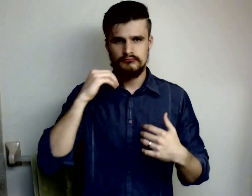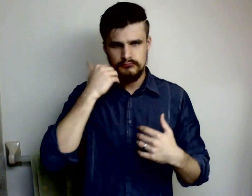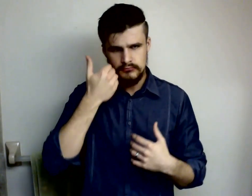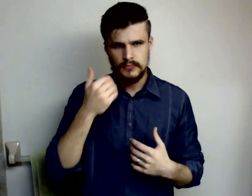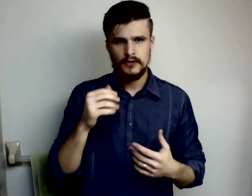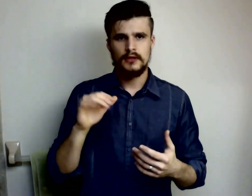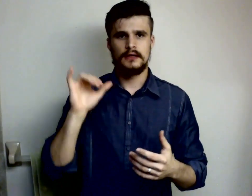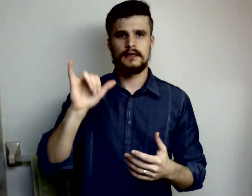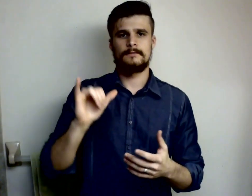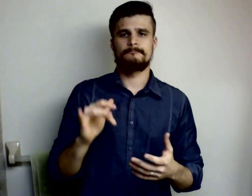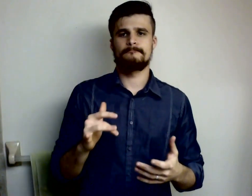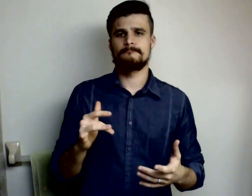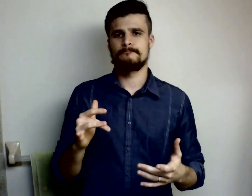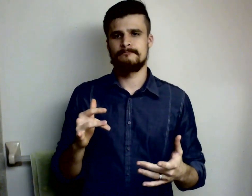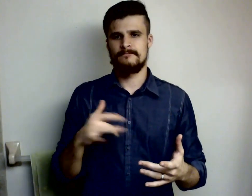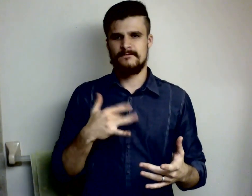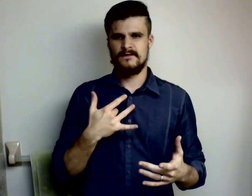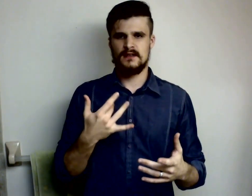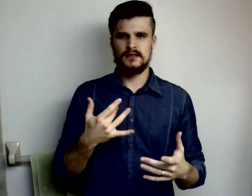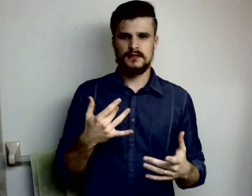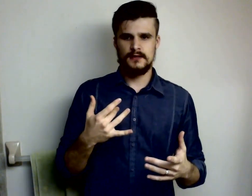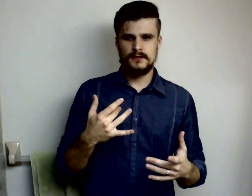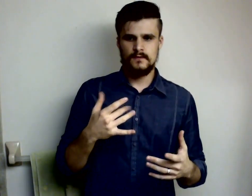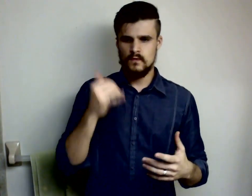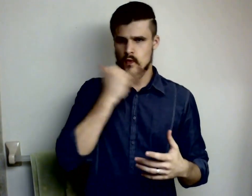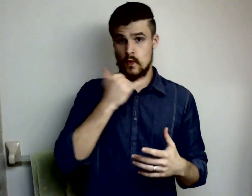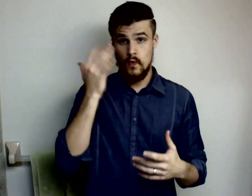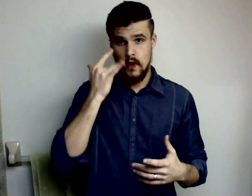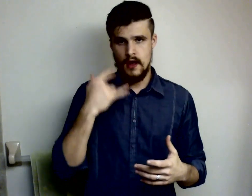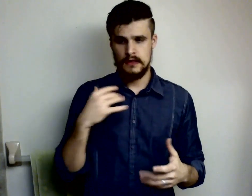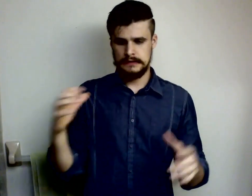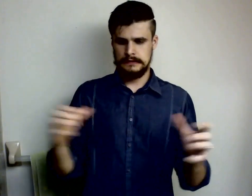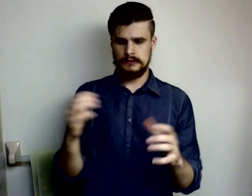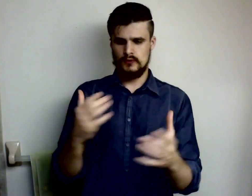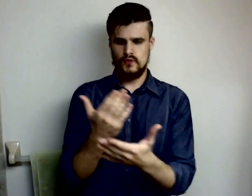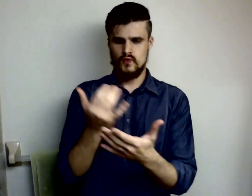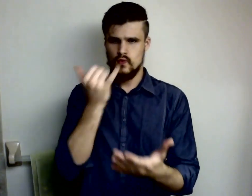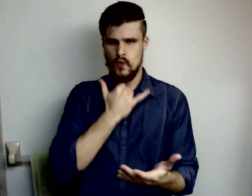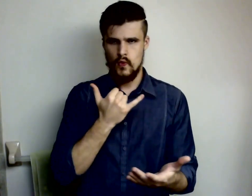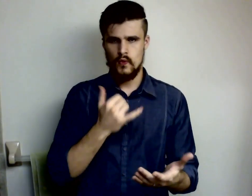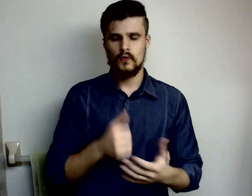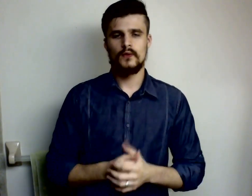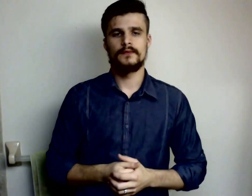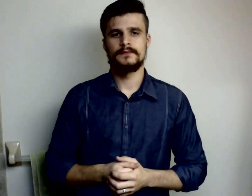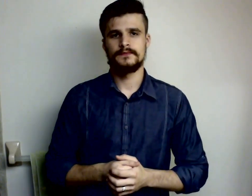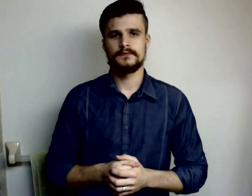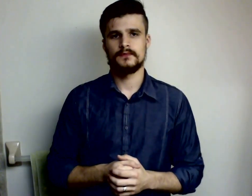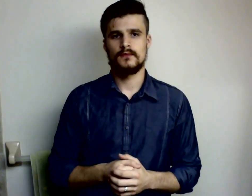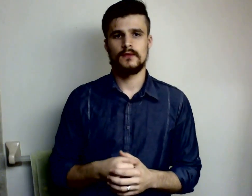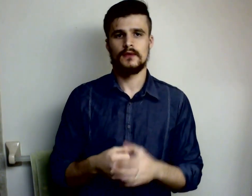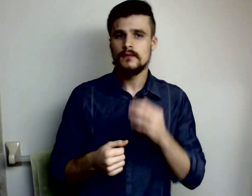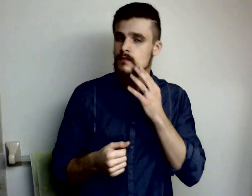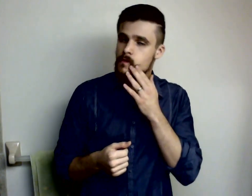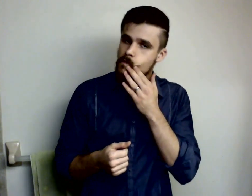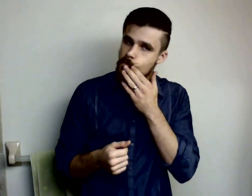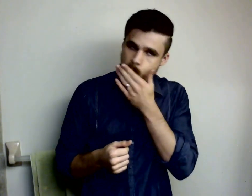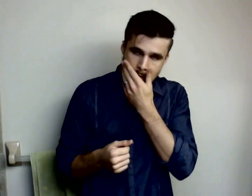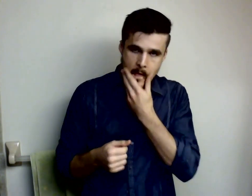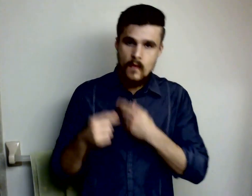you and i commit sins so we are guilty and the consequence the result of that is that